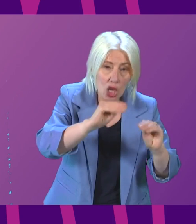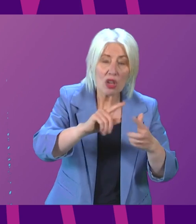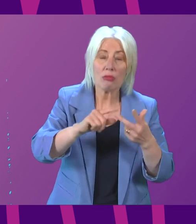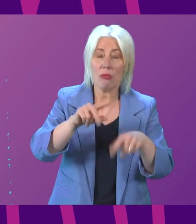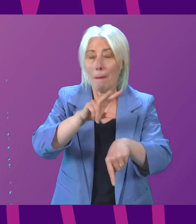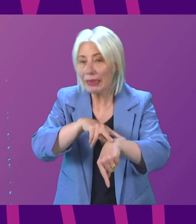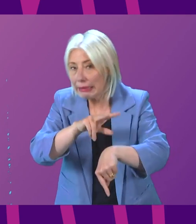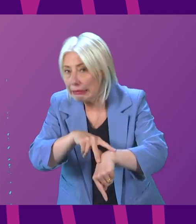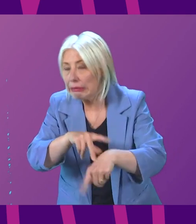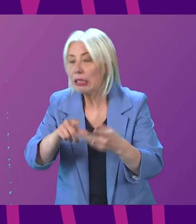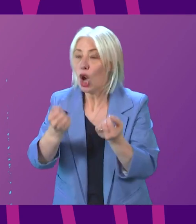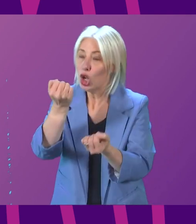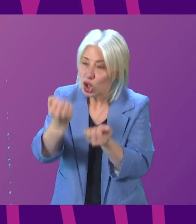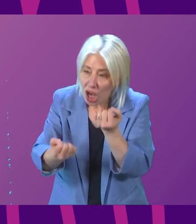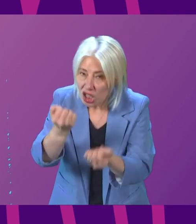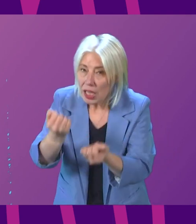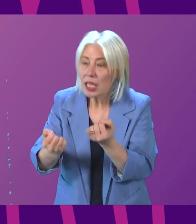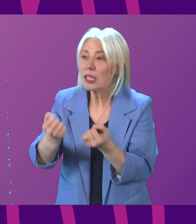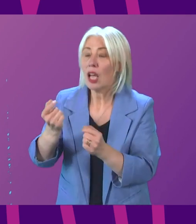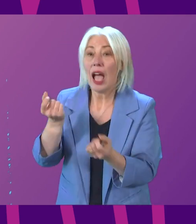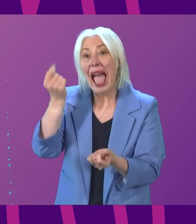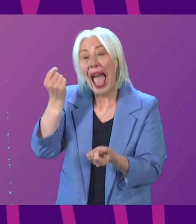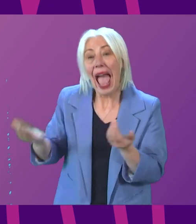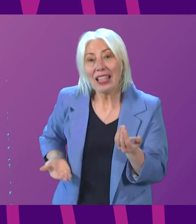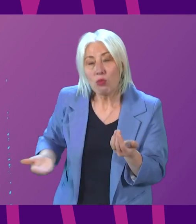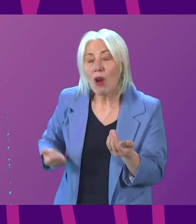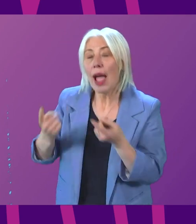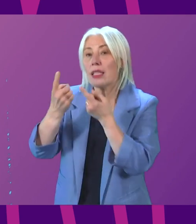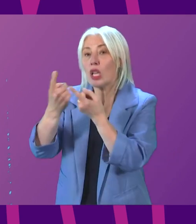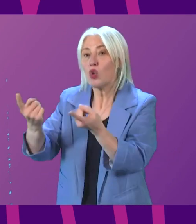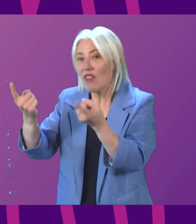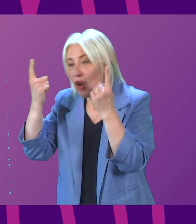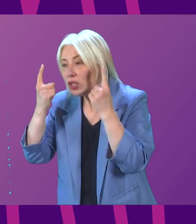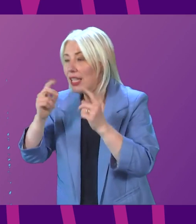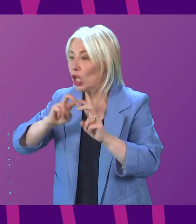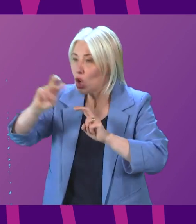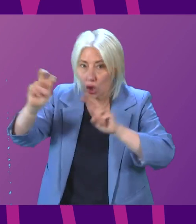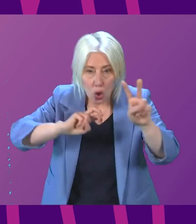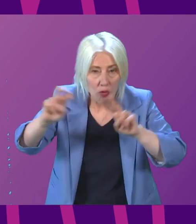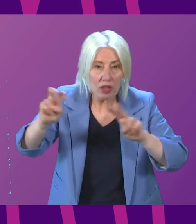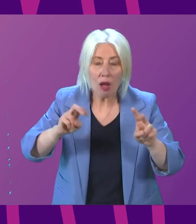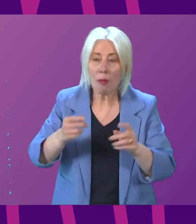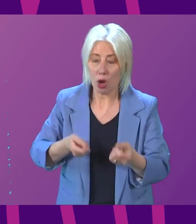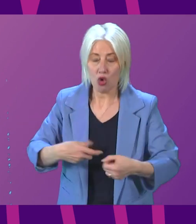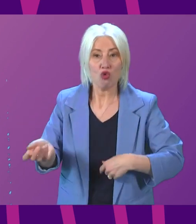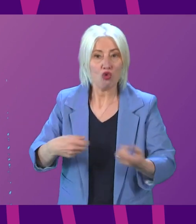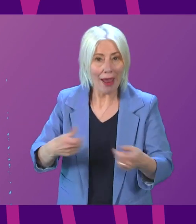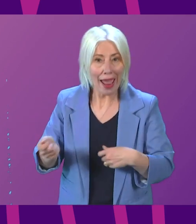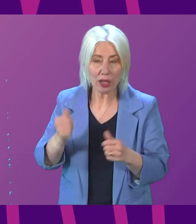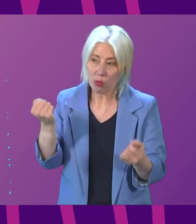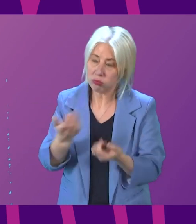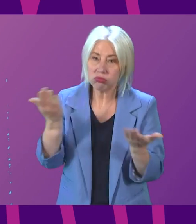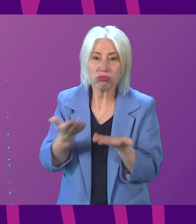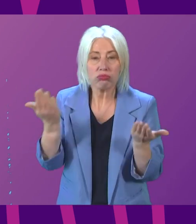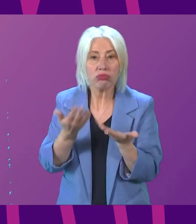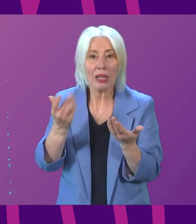to policing, to justice, to enterprise, to universities, to tourism, to trade promotion and to local government.